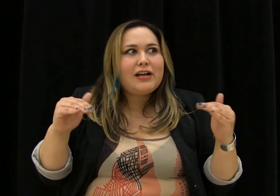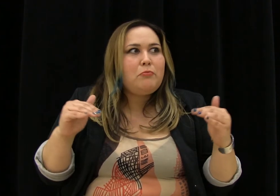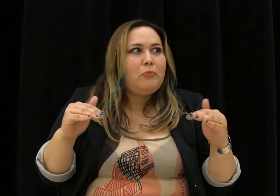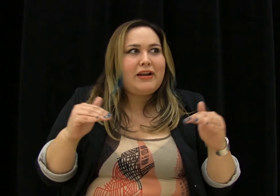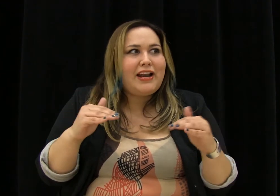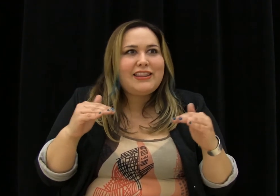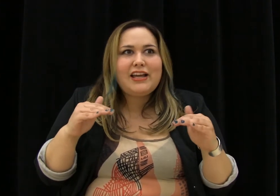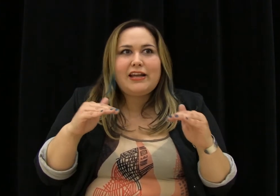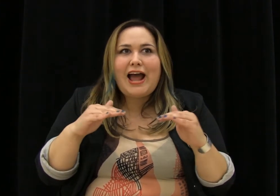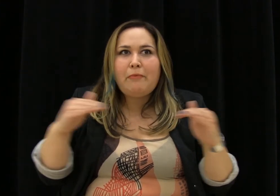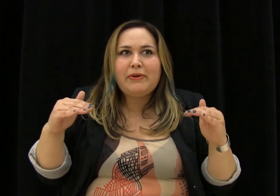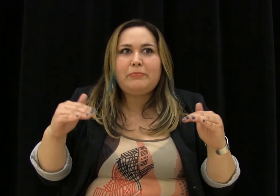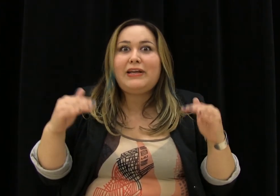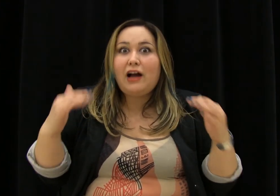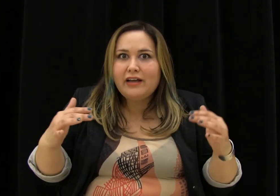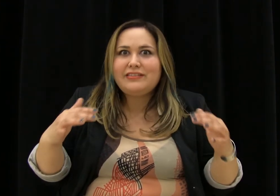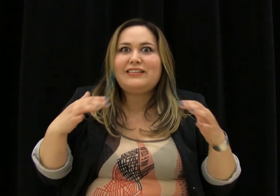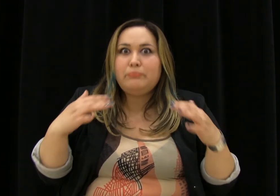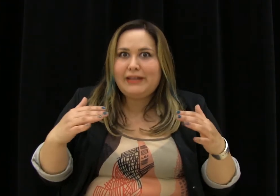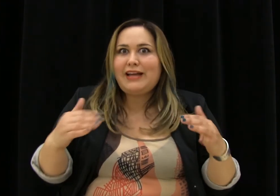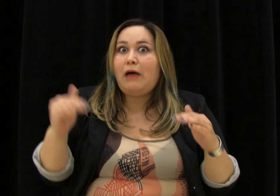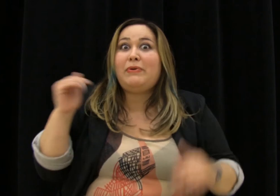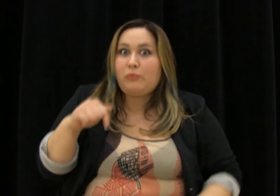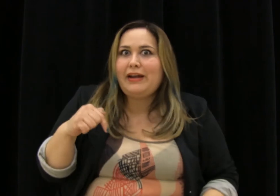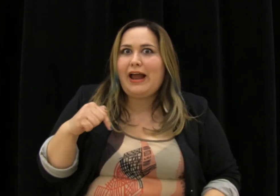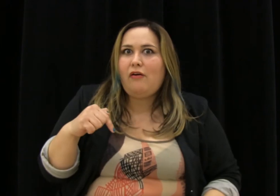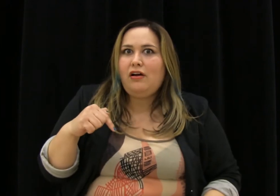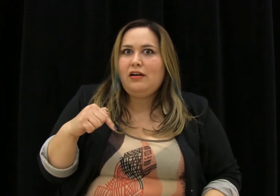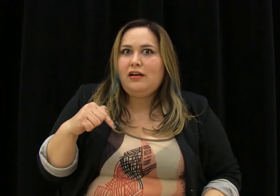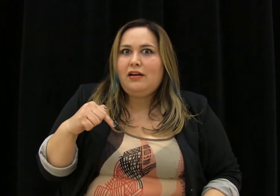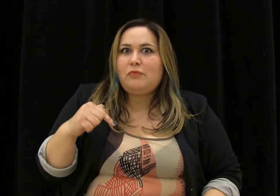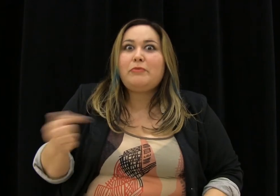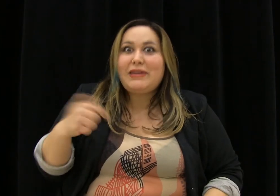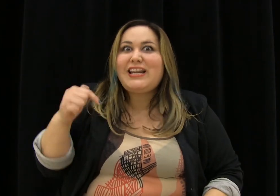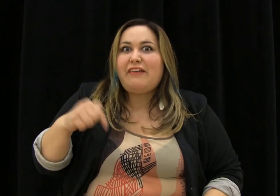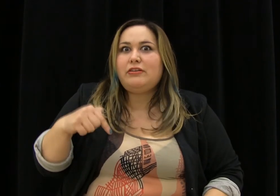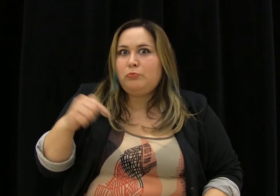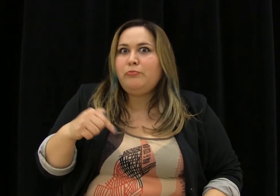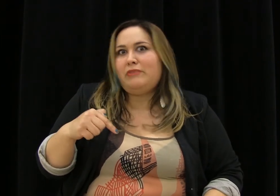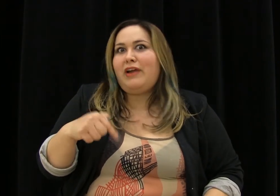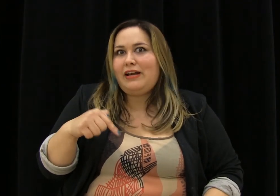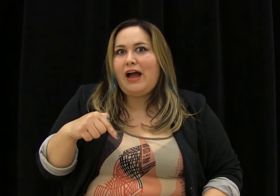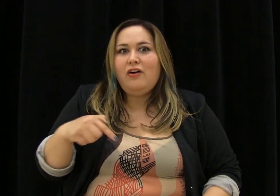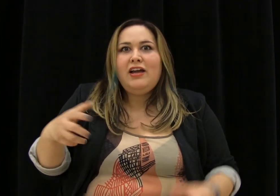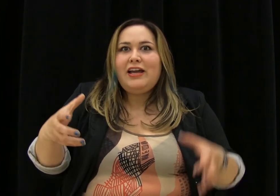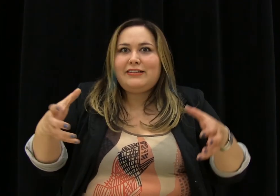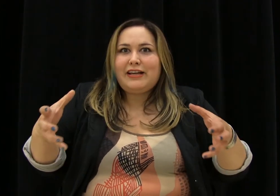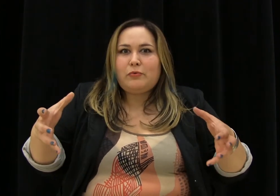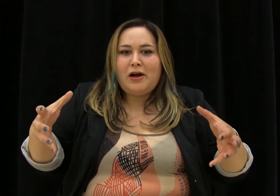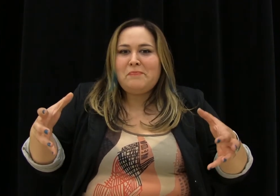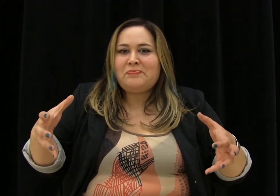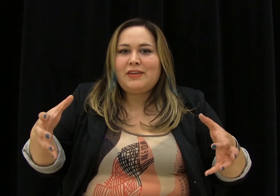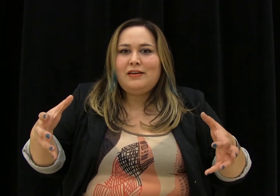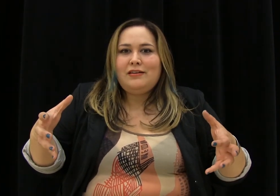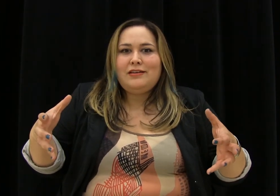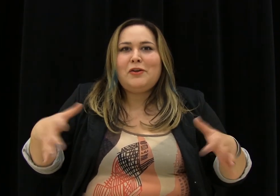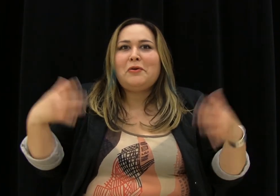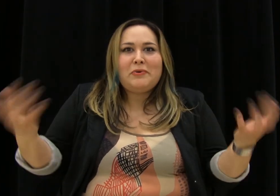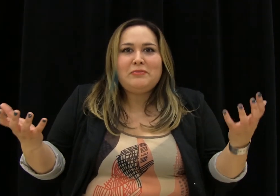like a moment. And I think it happened because it's meant to happen right now. And we're meant to have this movement right now. It's like, you know, there was a